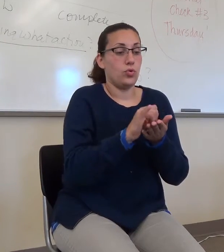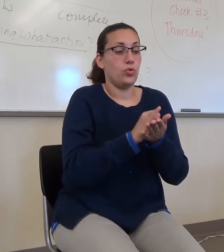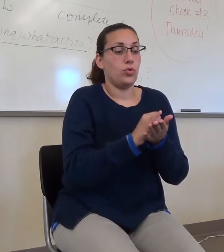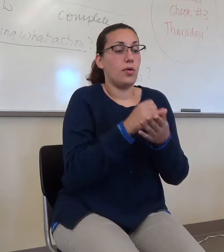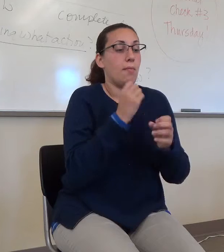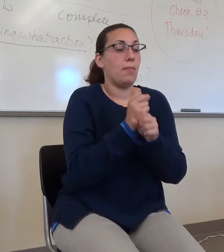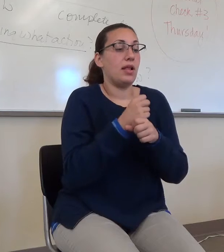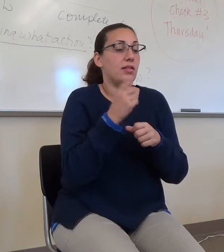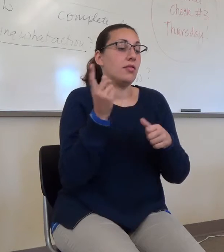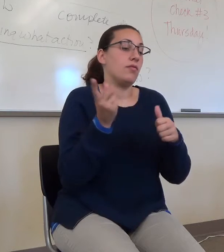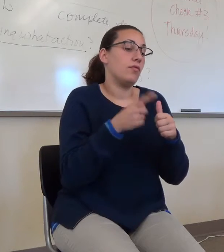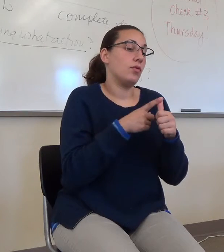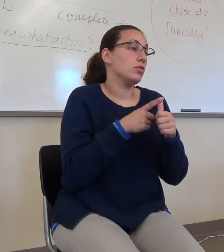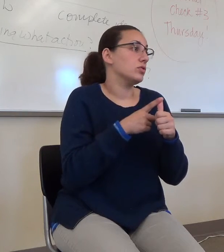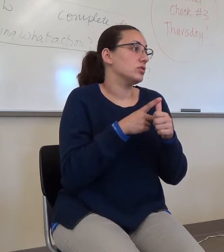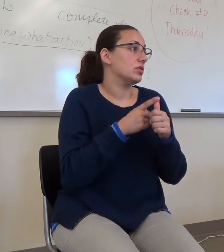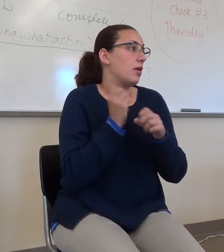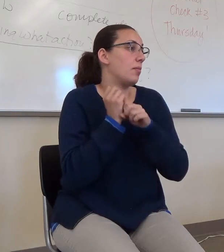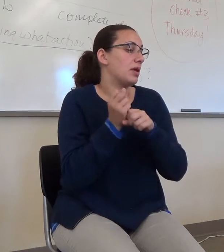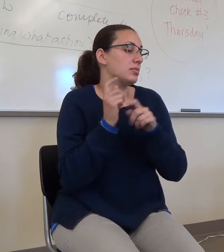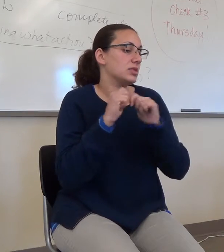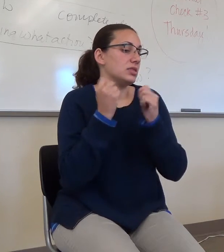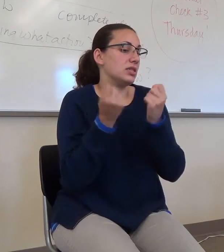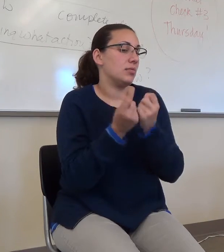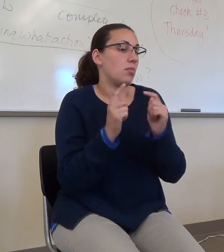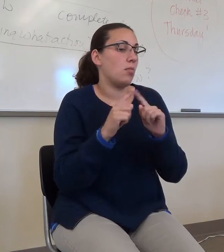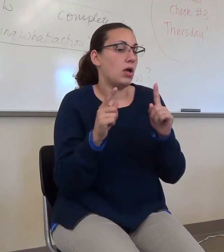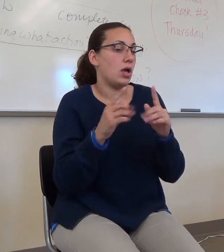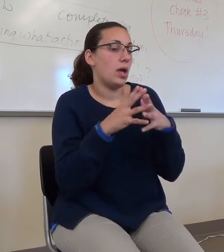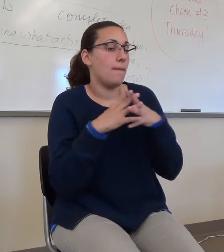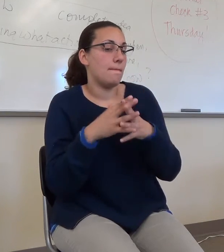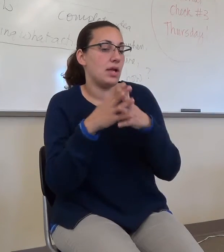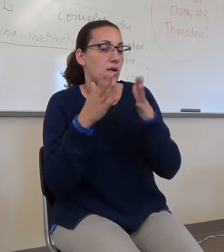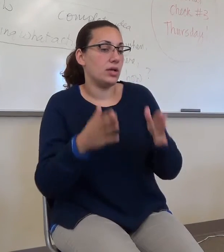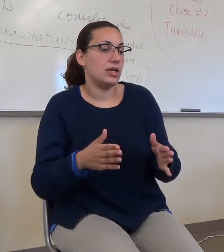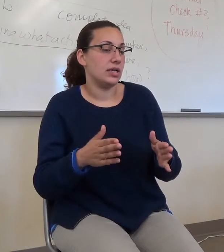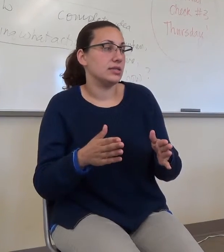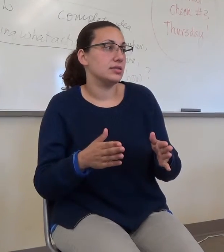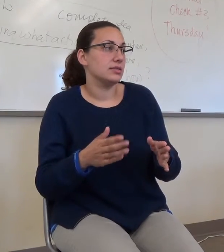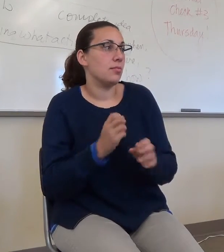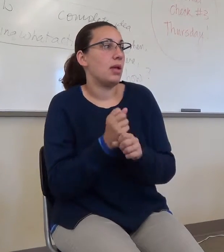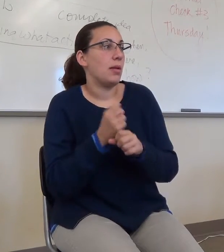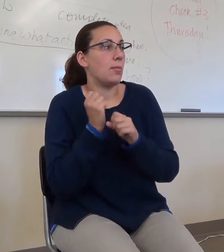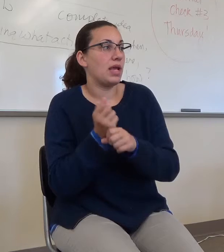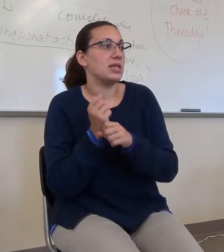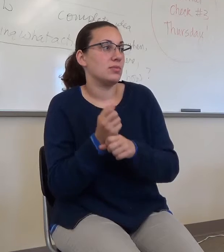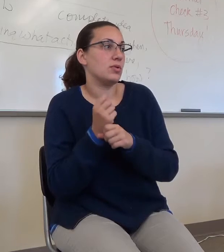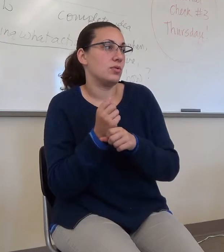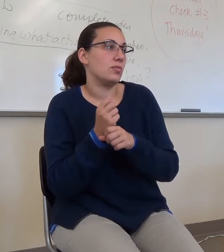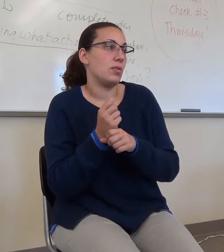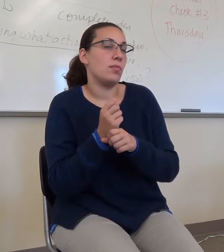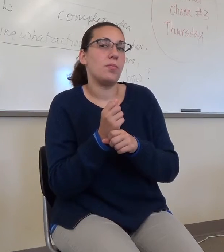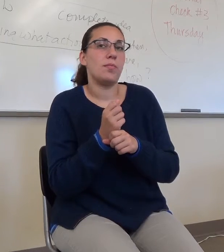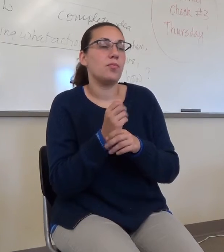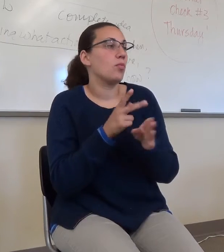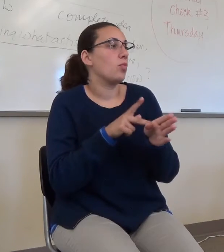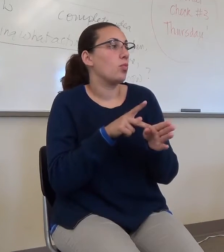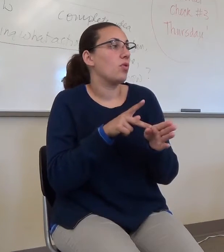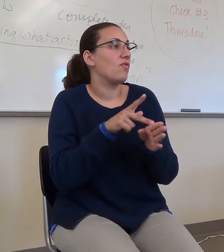But Americans turn baseball into angels. Okay. Yeah. As long as you get this idea that they didn't